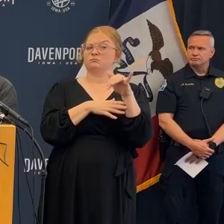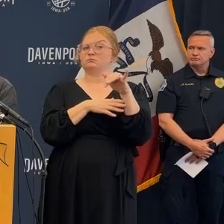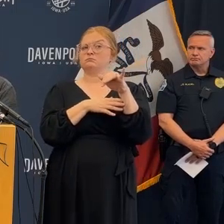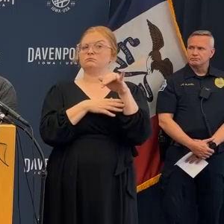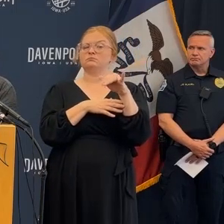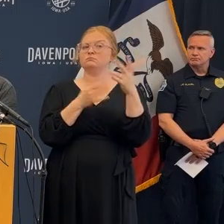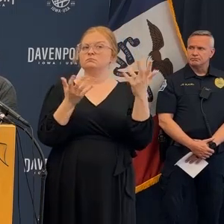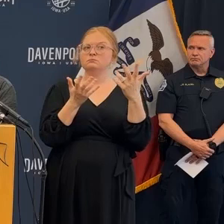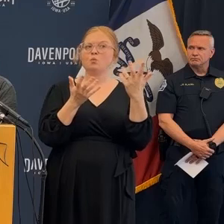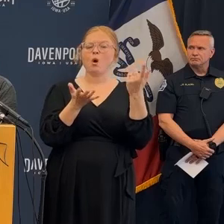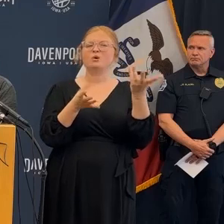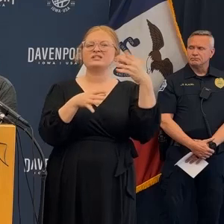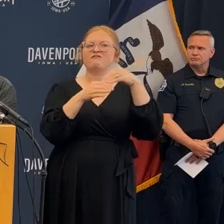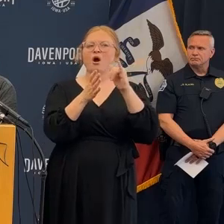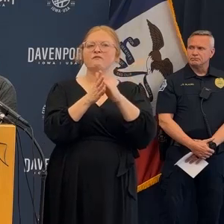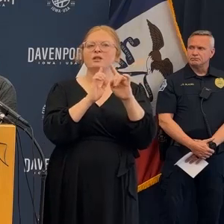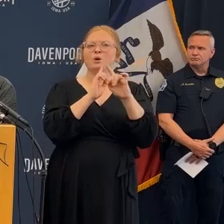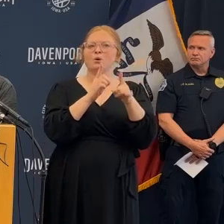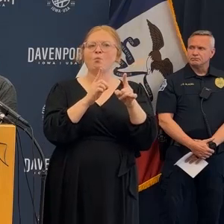one more right to left